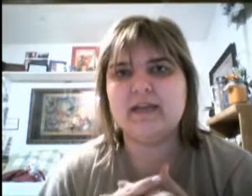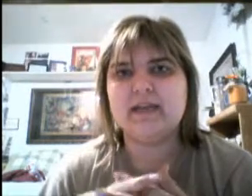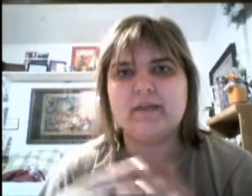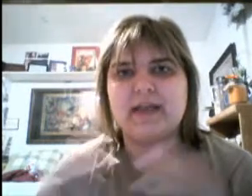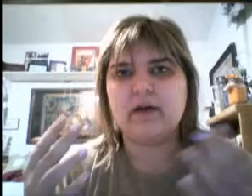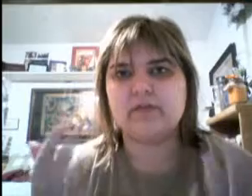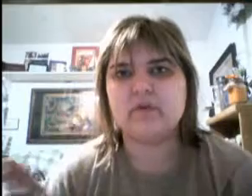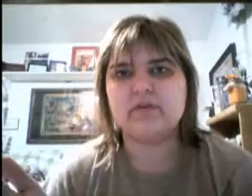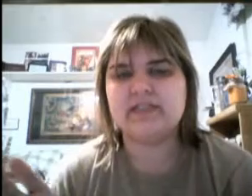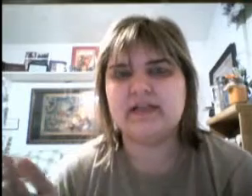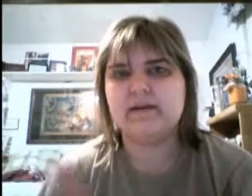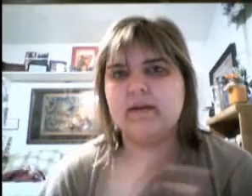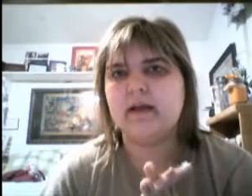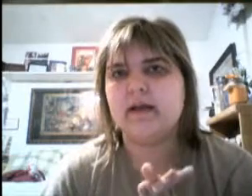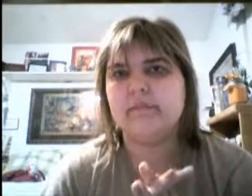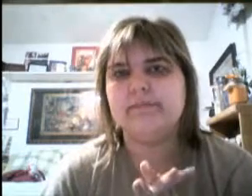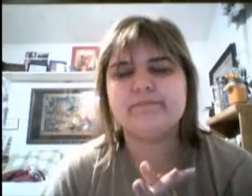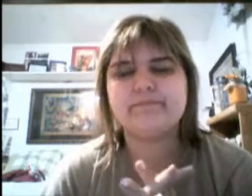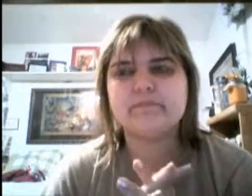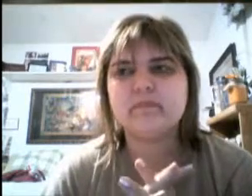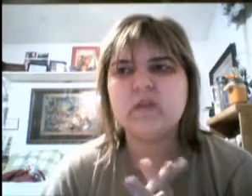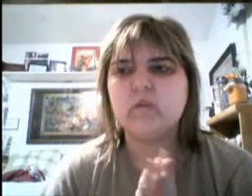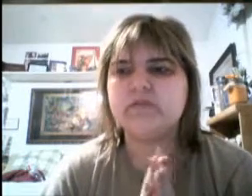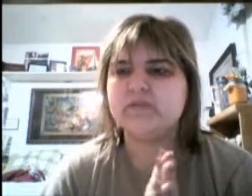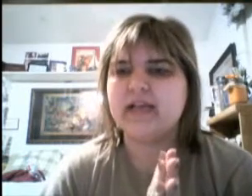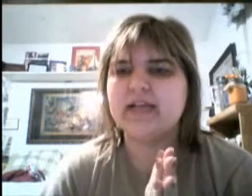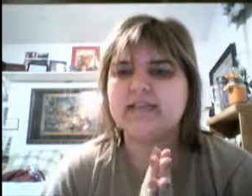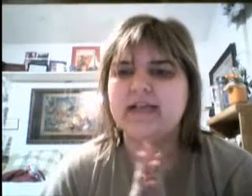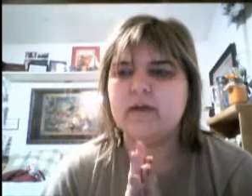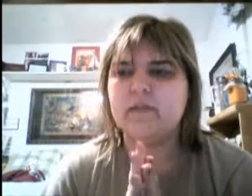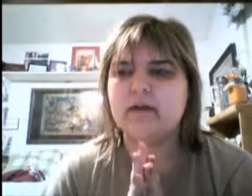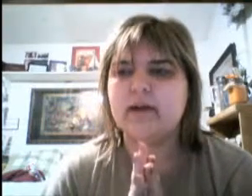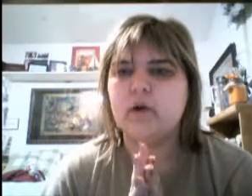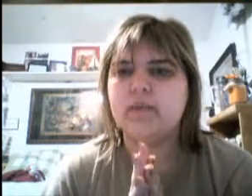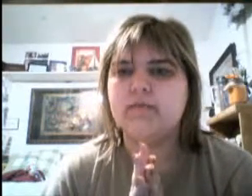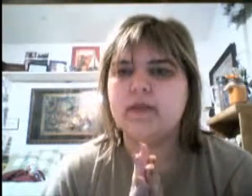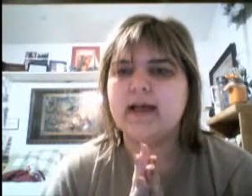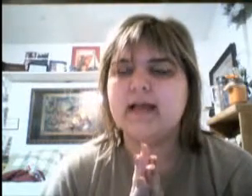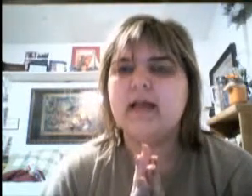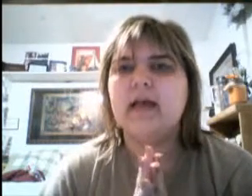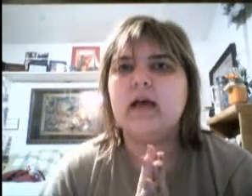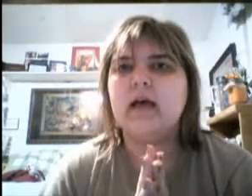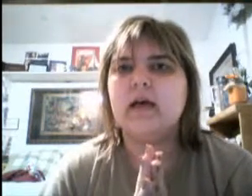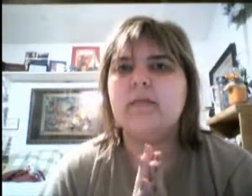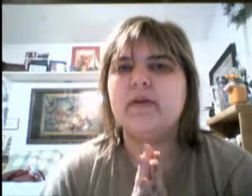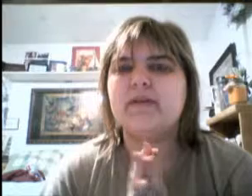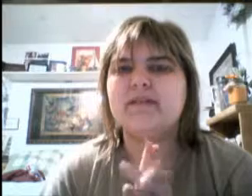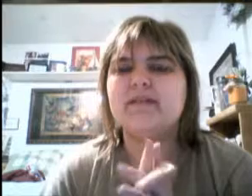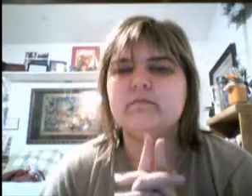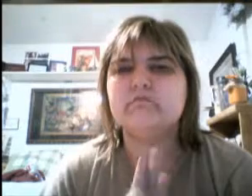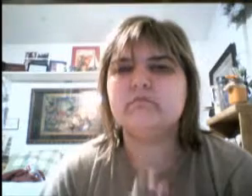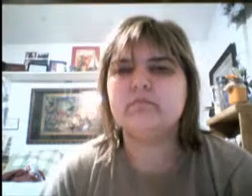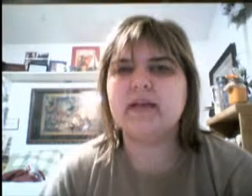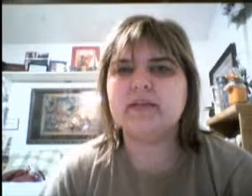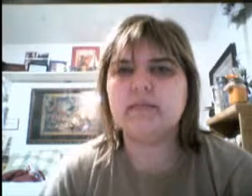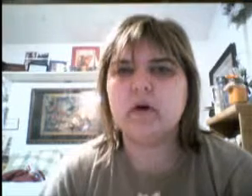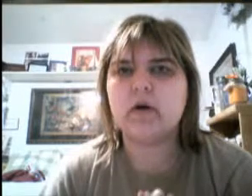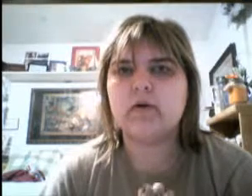coming out in person, um, which was kind of sad. We were kind of hoping for that. Um, but best part